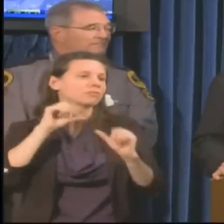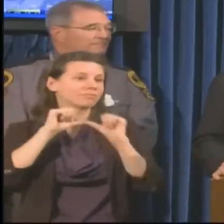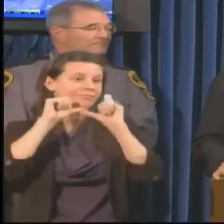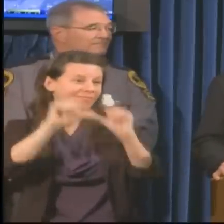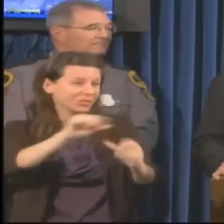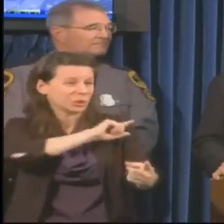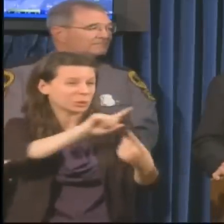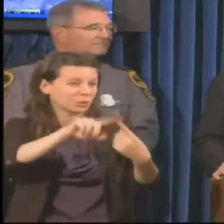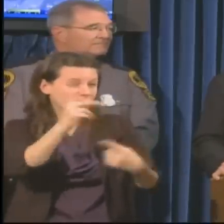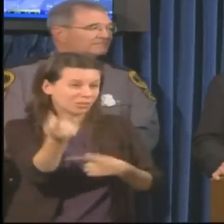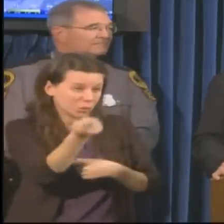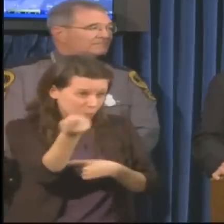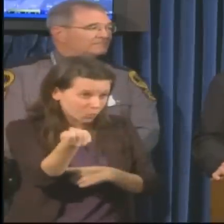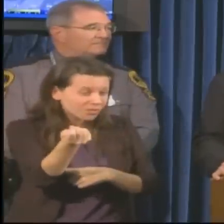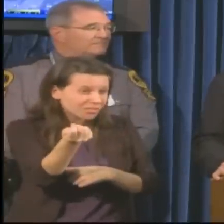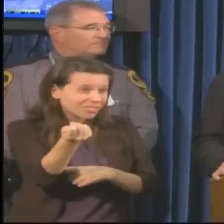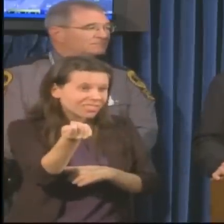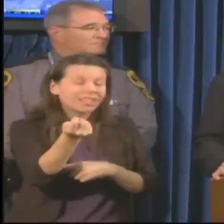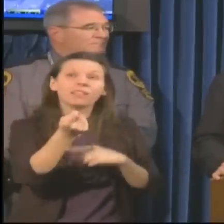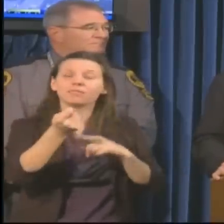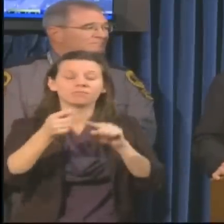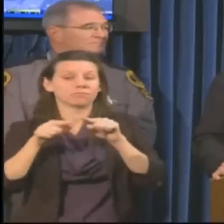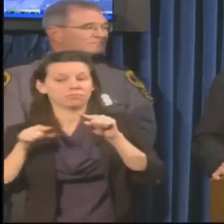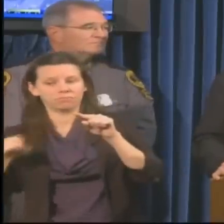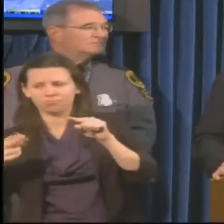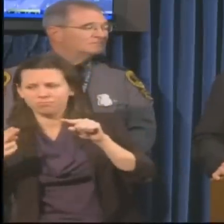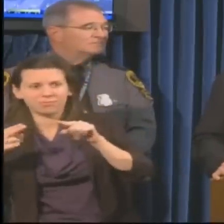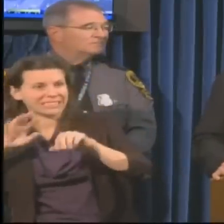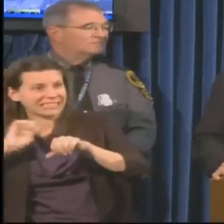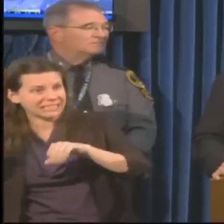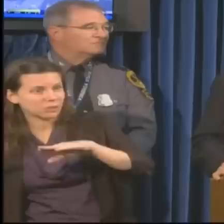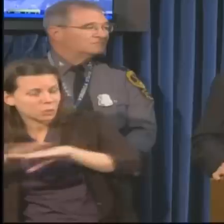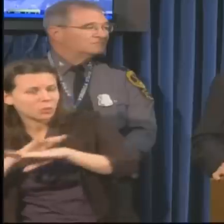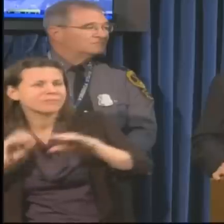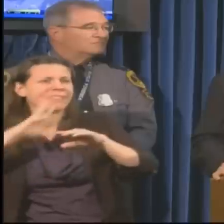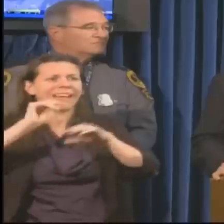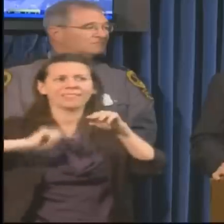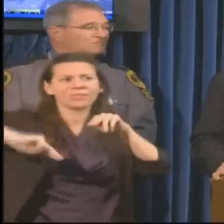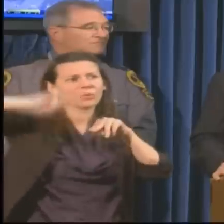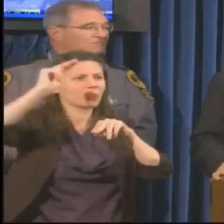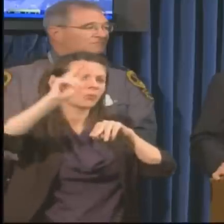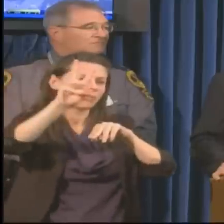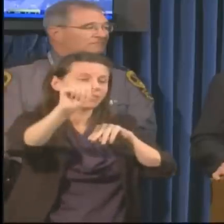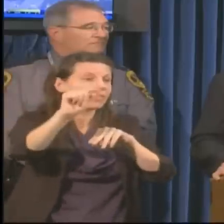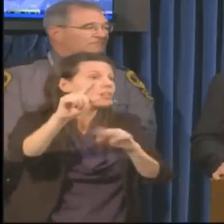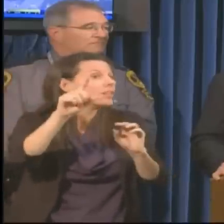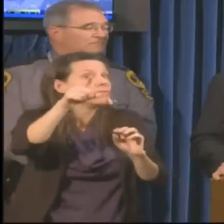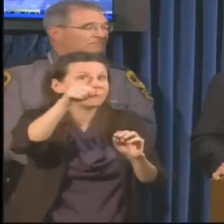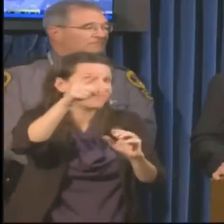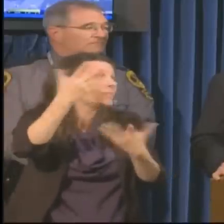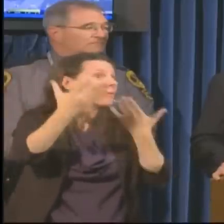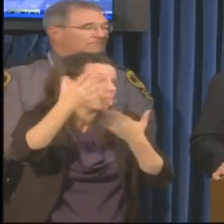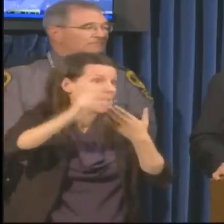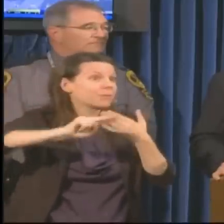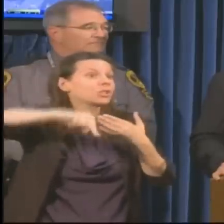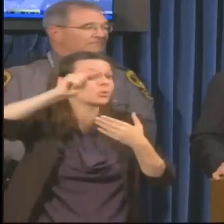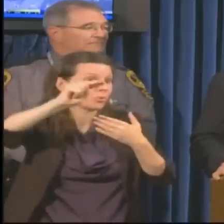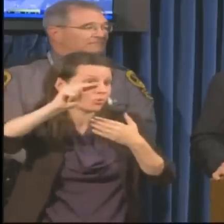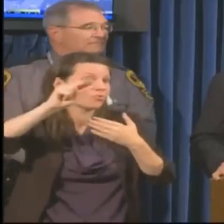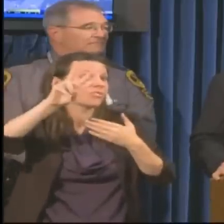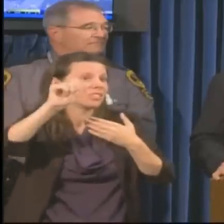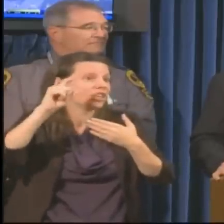significant winds still and rain into Wednesday morning, depending on the exact track of the storm.